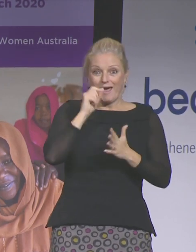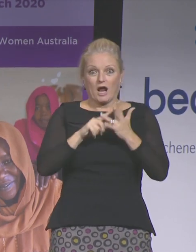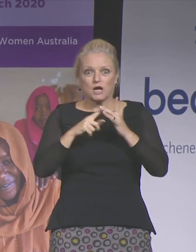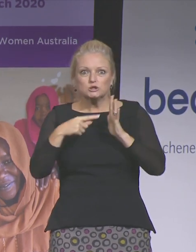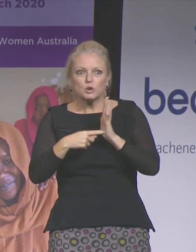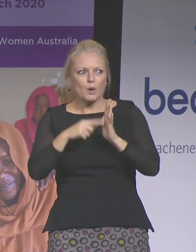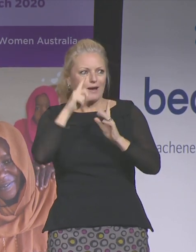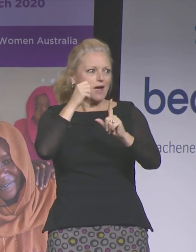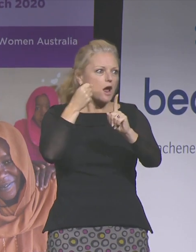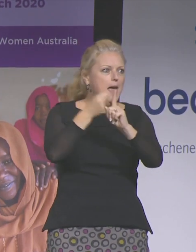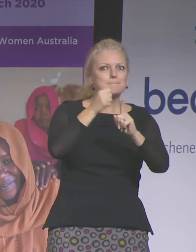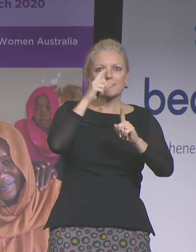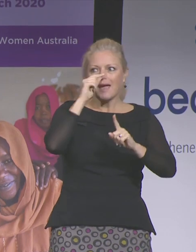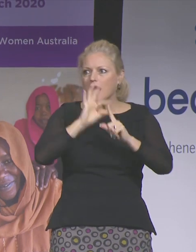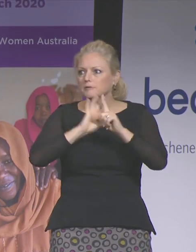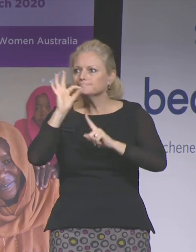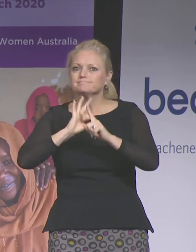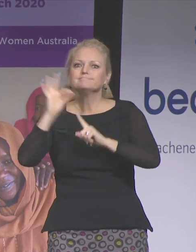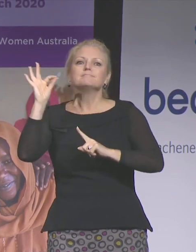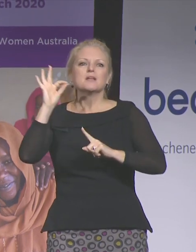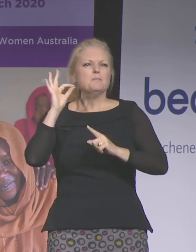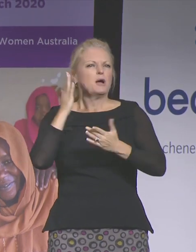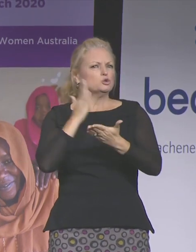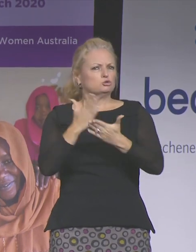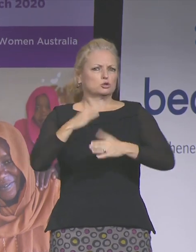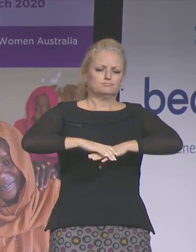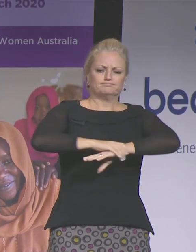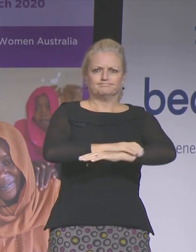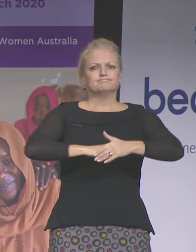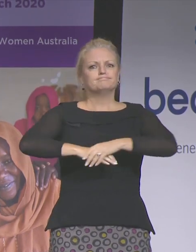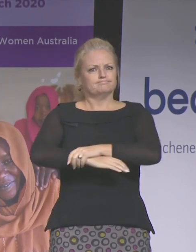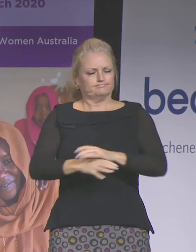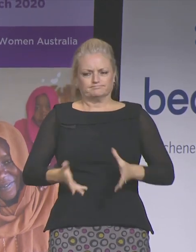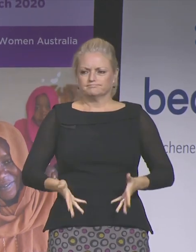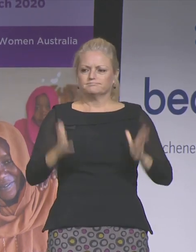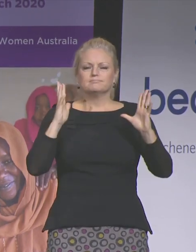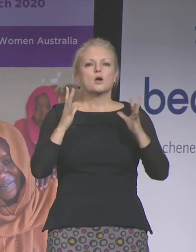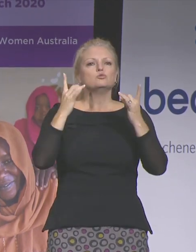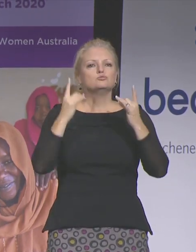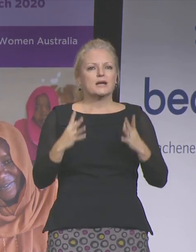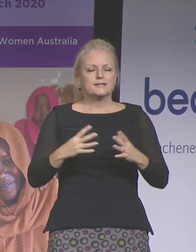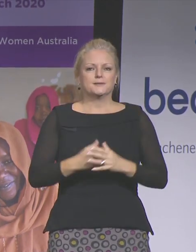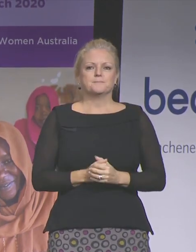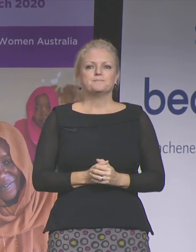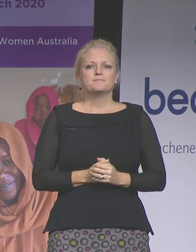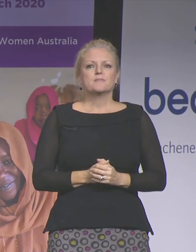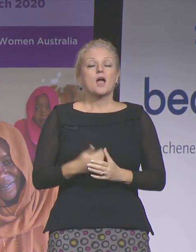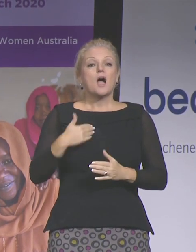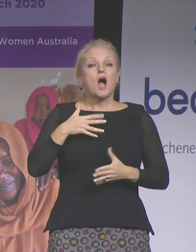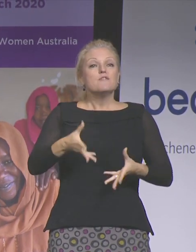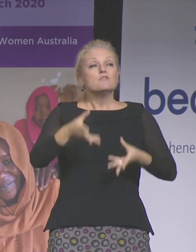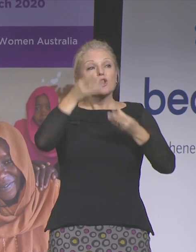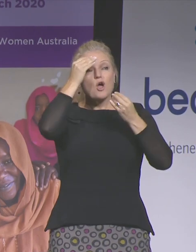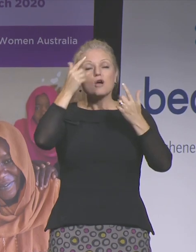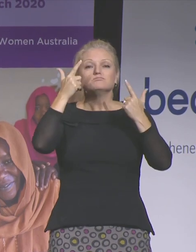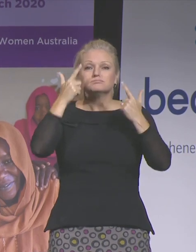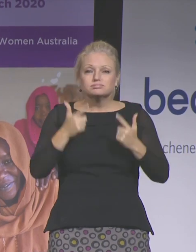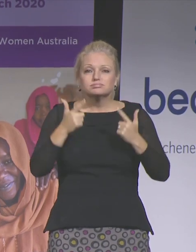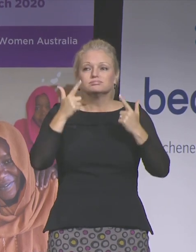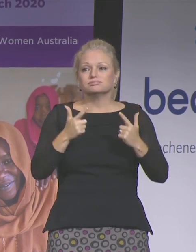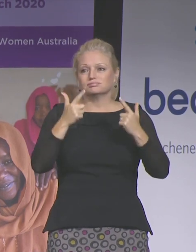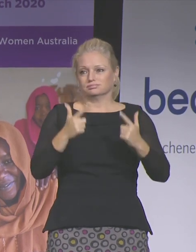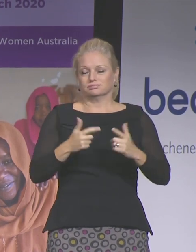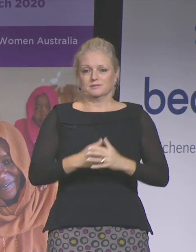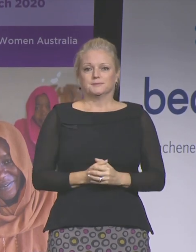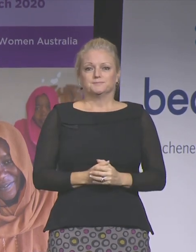impact, but absolutely prepared to give it my all. And I've learnt so much, so much,